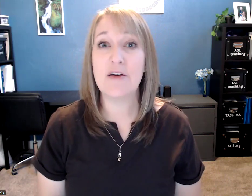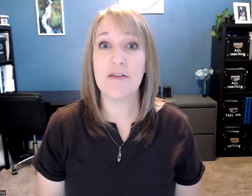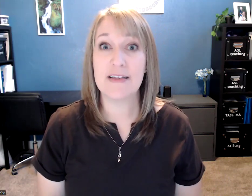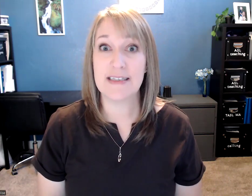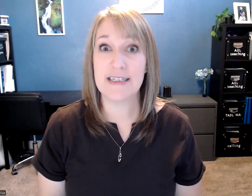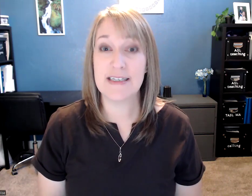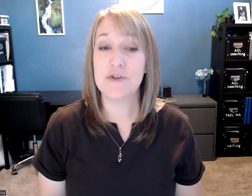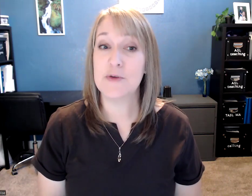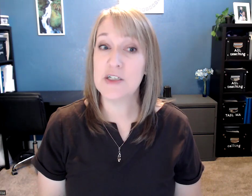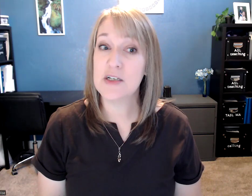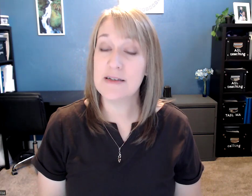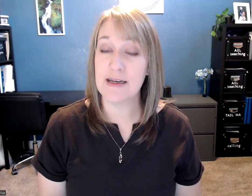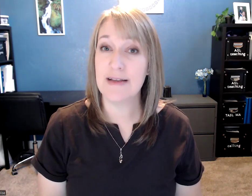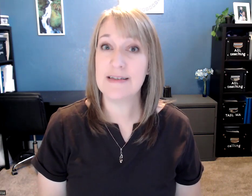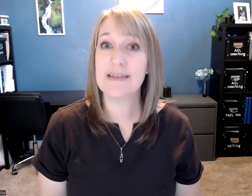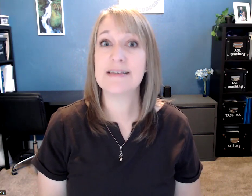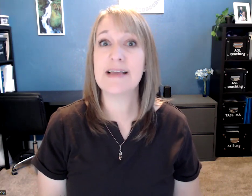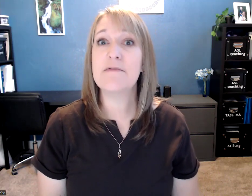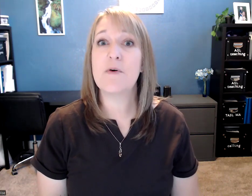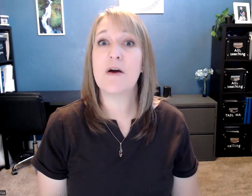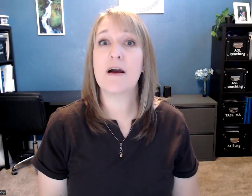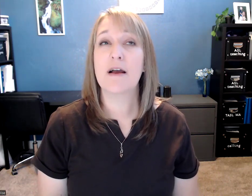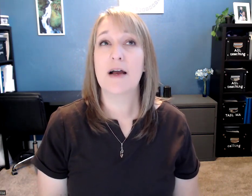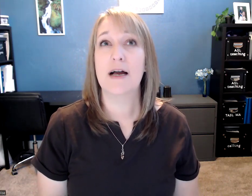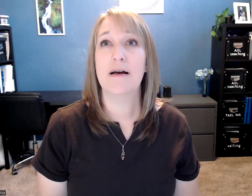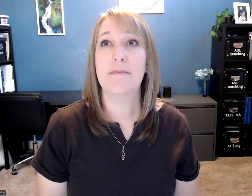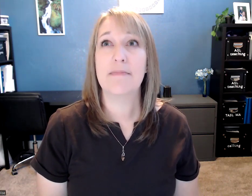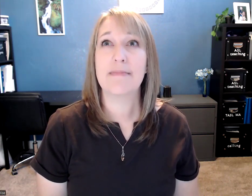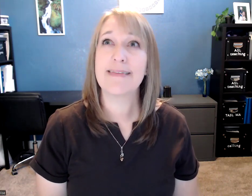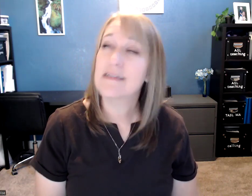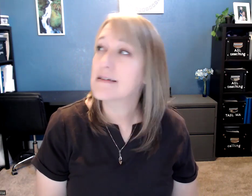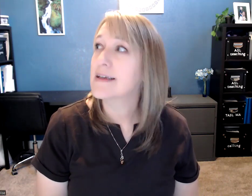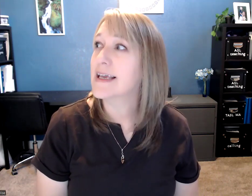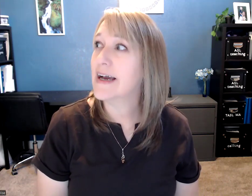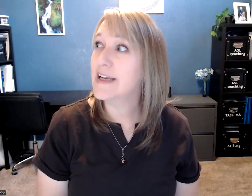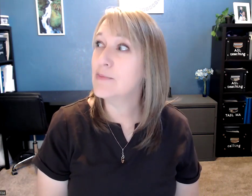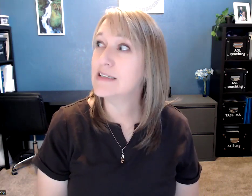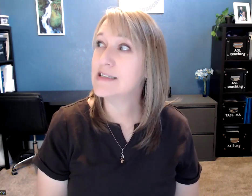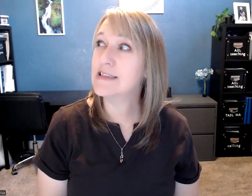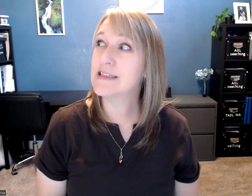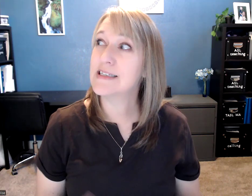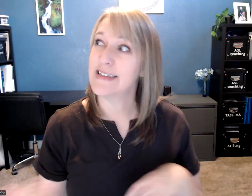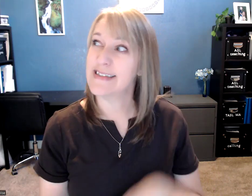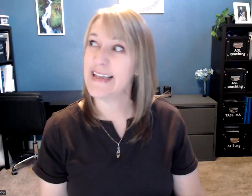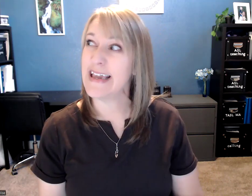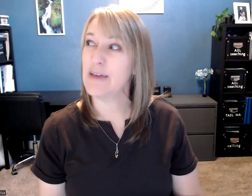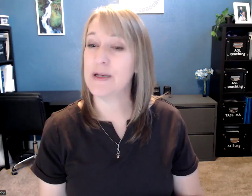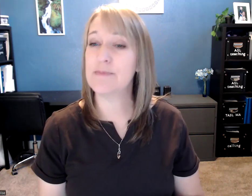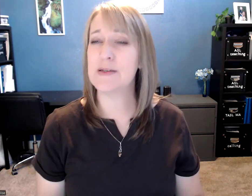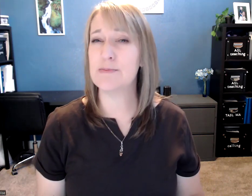on this list of directional signs is the sign for, um, it kind of means to see, but it's